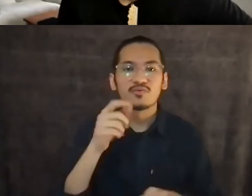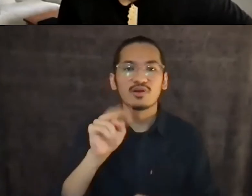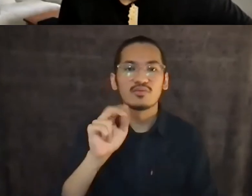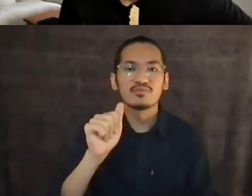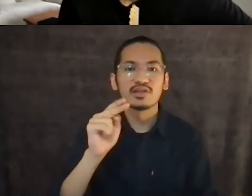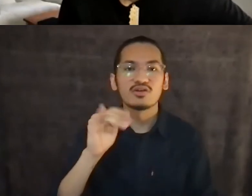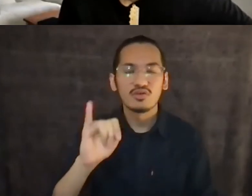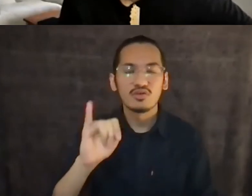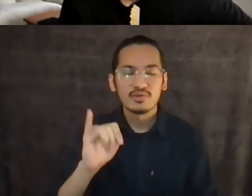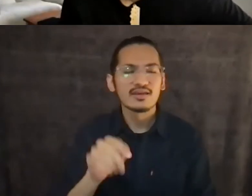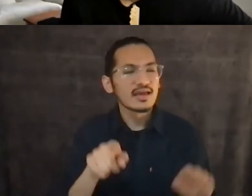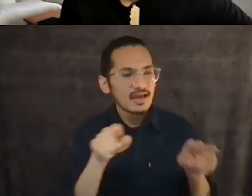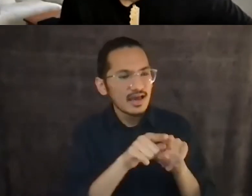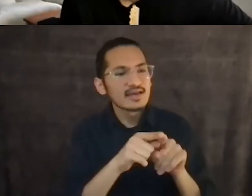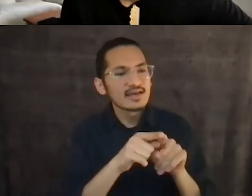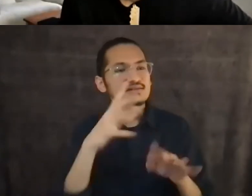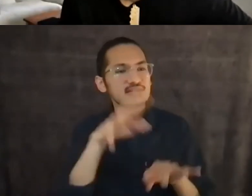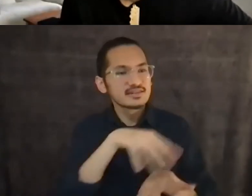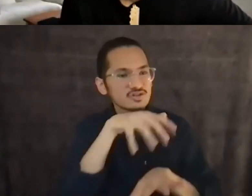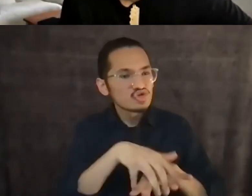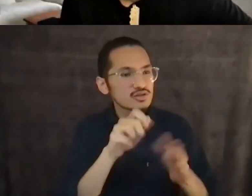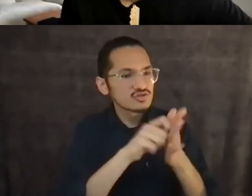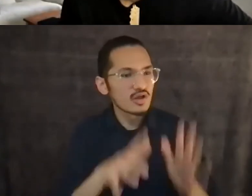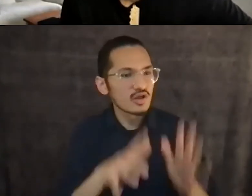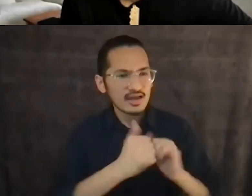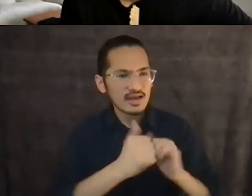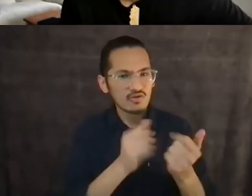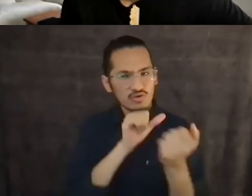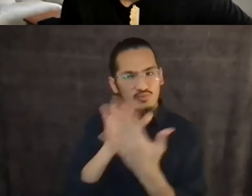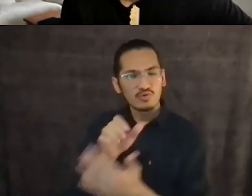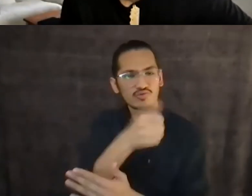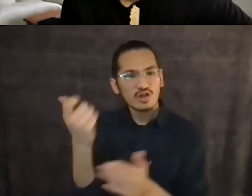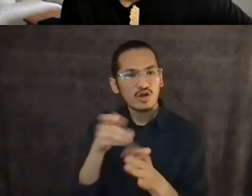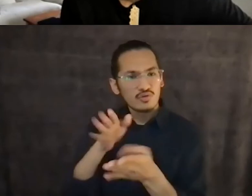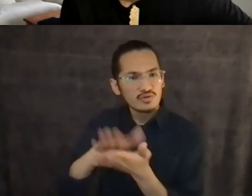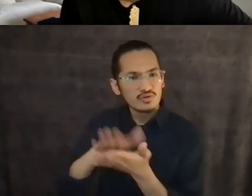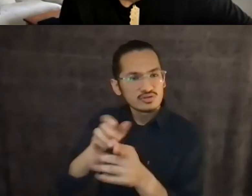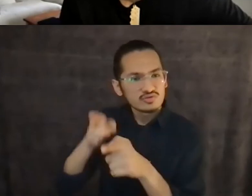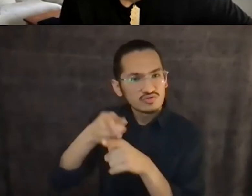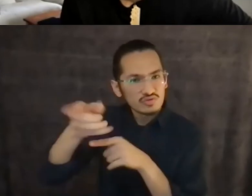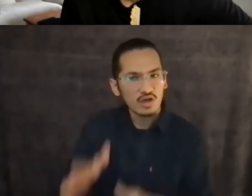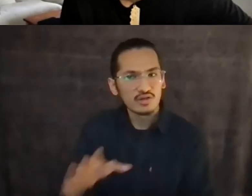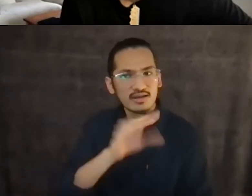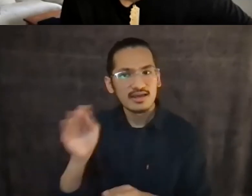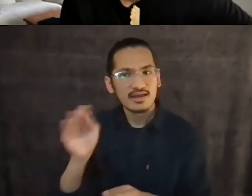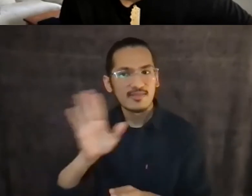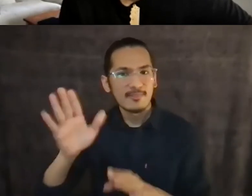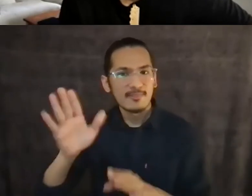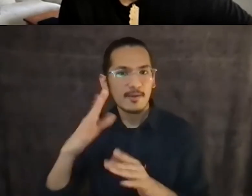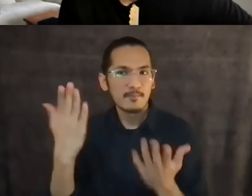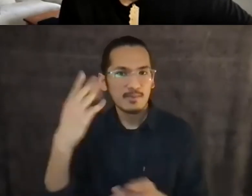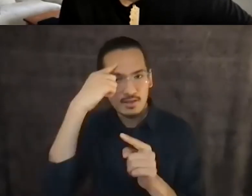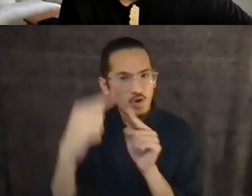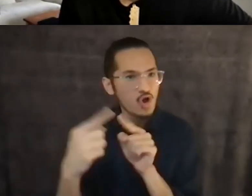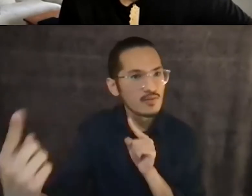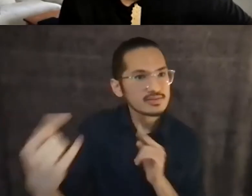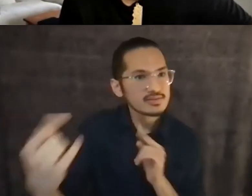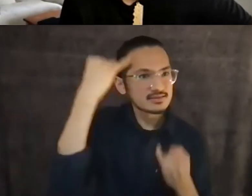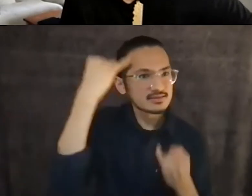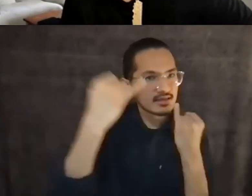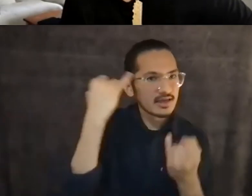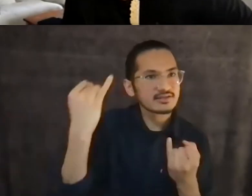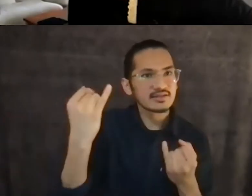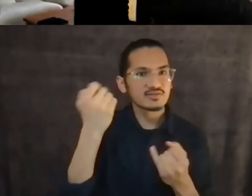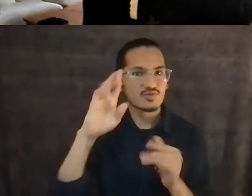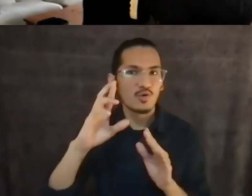authors, how do you approach the fellow scholars in your field with opposing ideals? I can turn that to, to either.